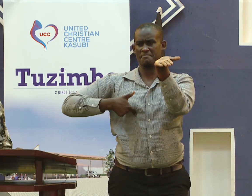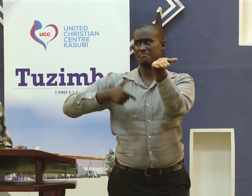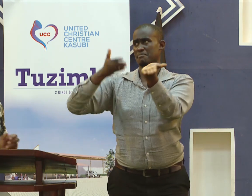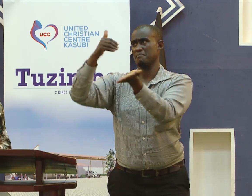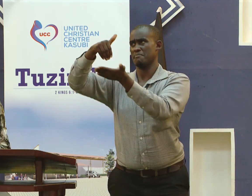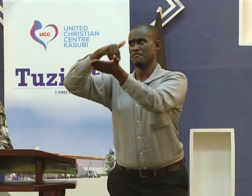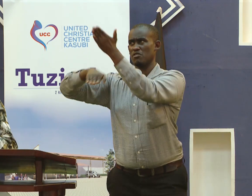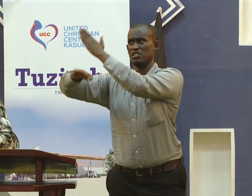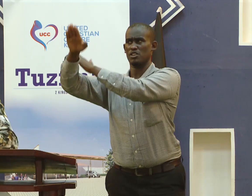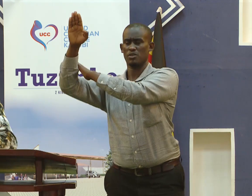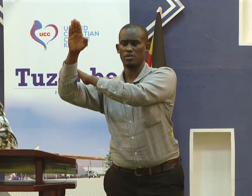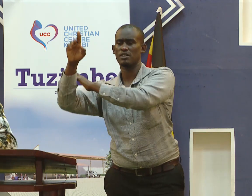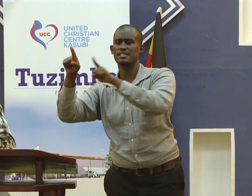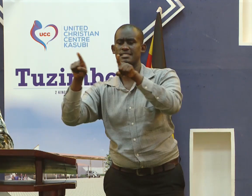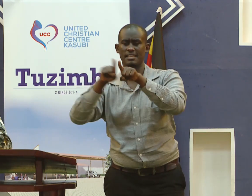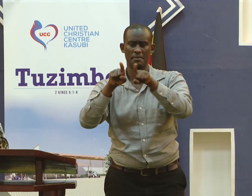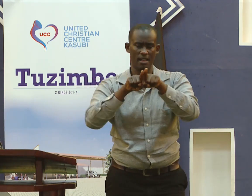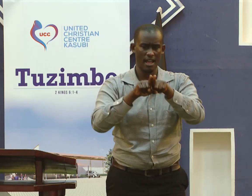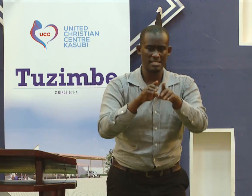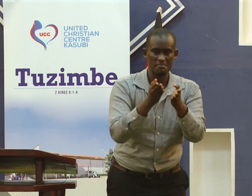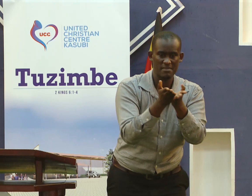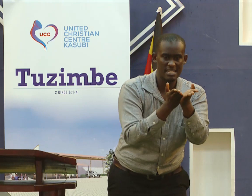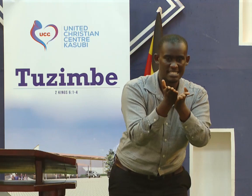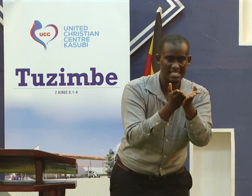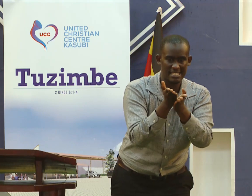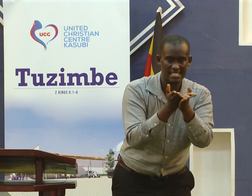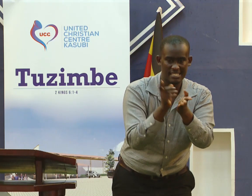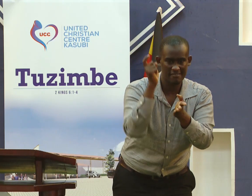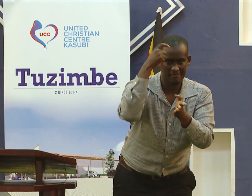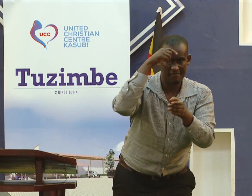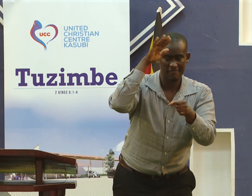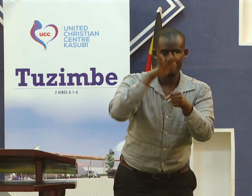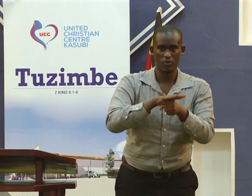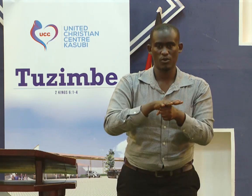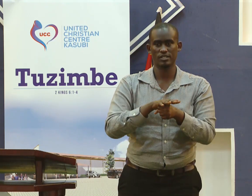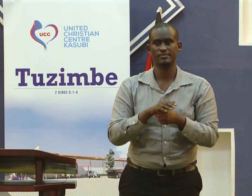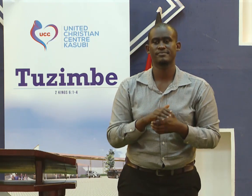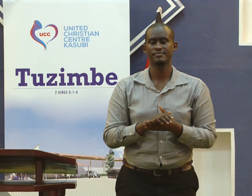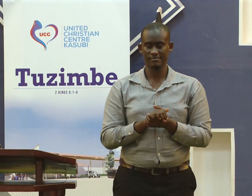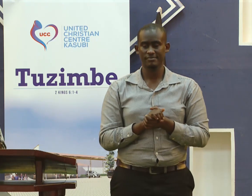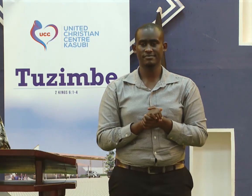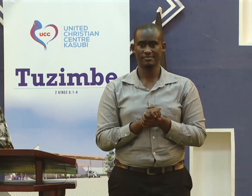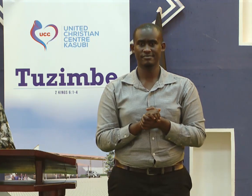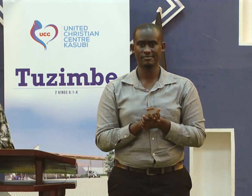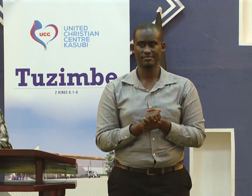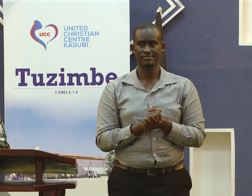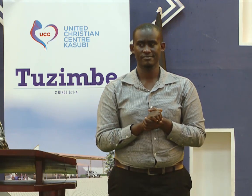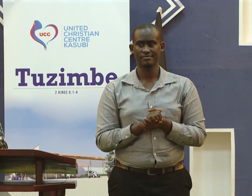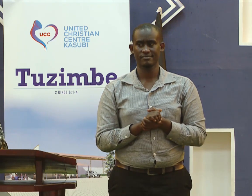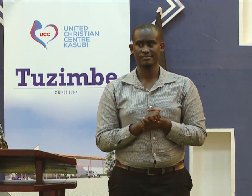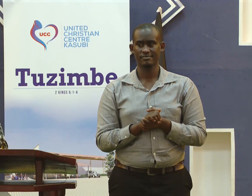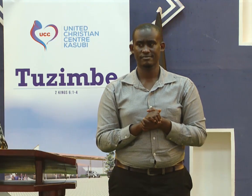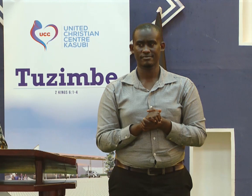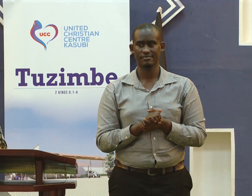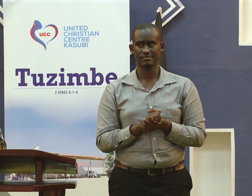To offer your bodies as a living sacrifice, holy and pleasing to God, this is your spiritual act of